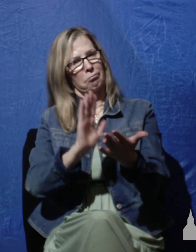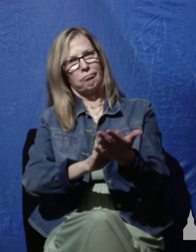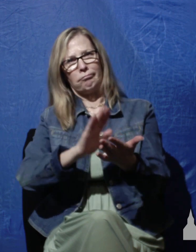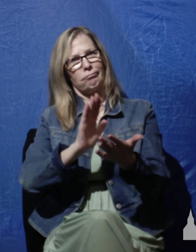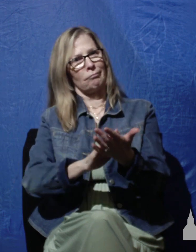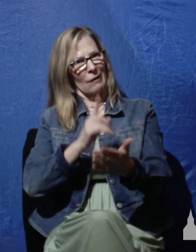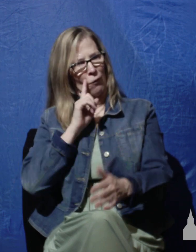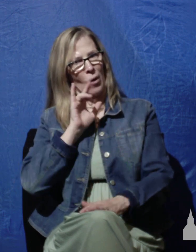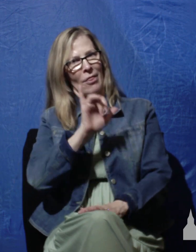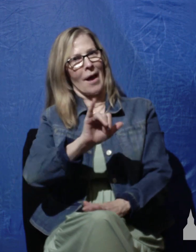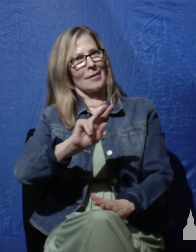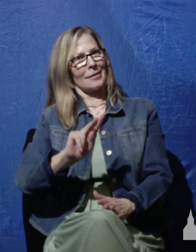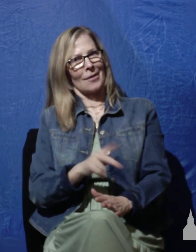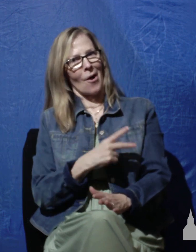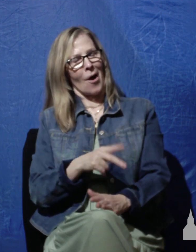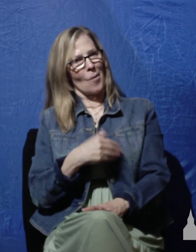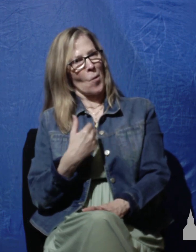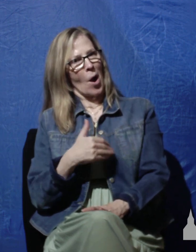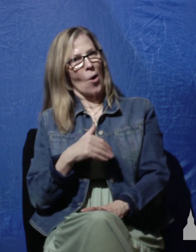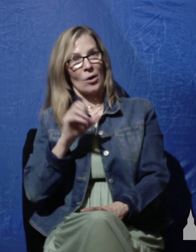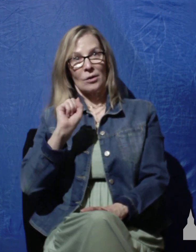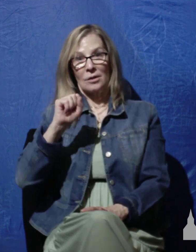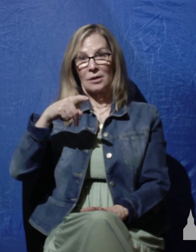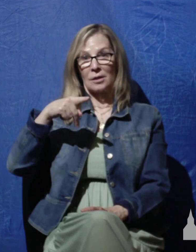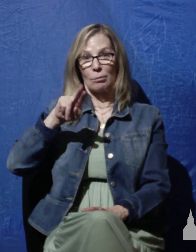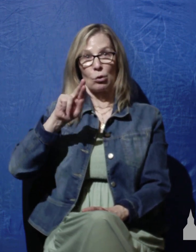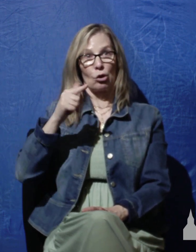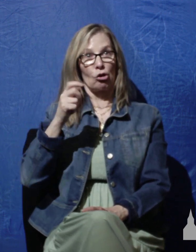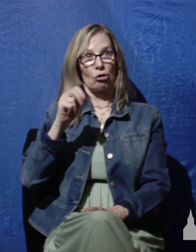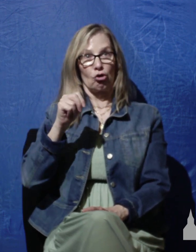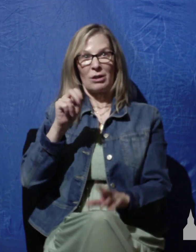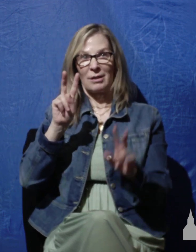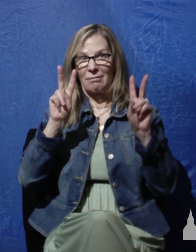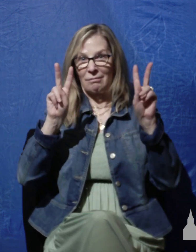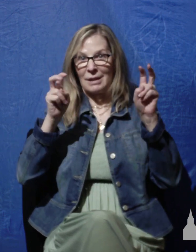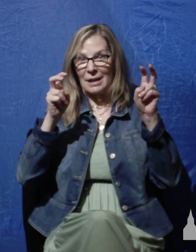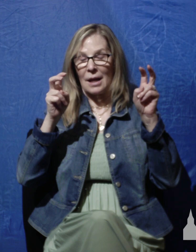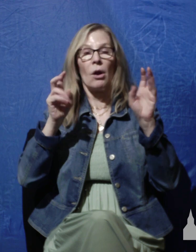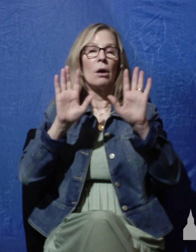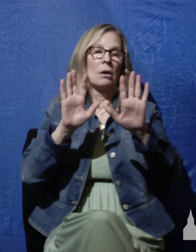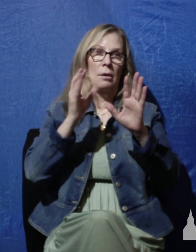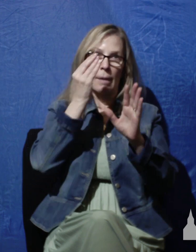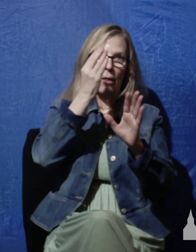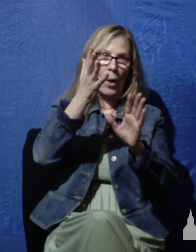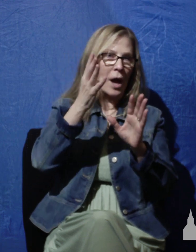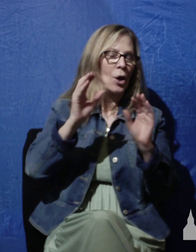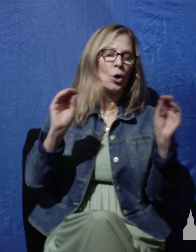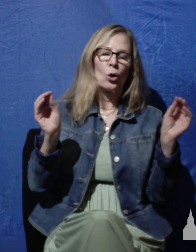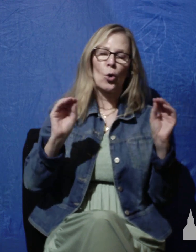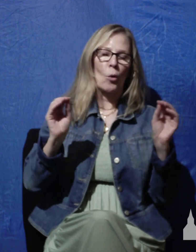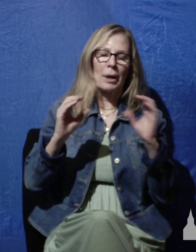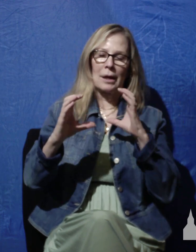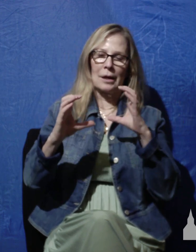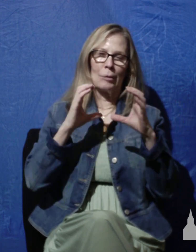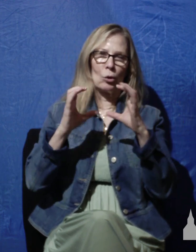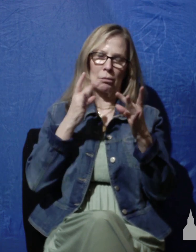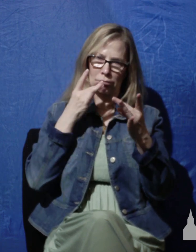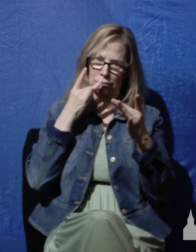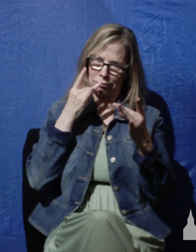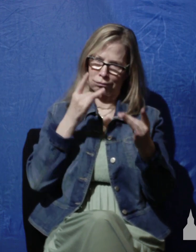psalm of praise. Spurgeon said this, and there's nobody who wrote, nobody who communicated like Spurgeon.